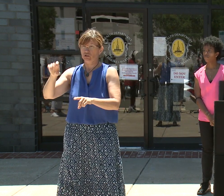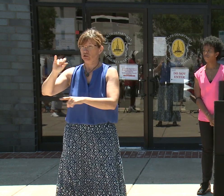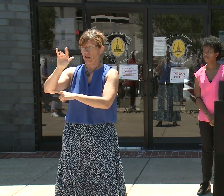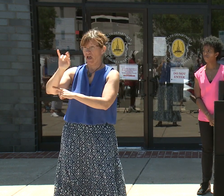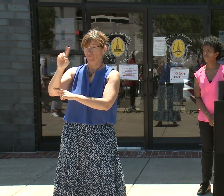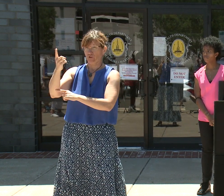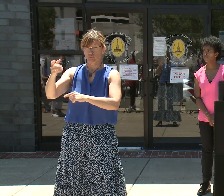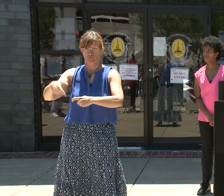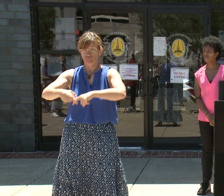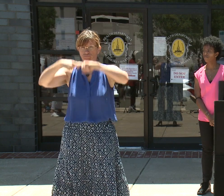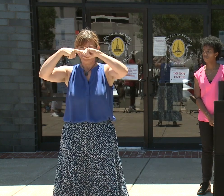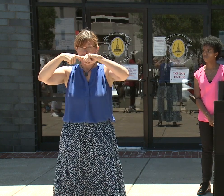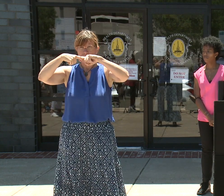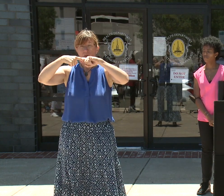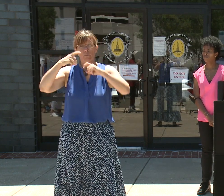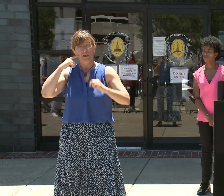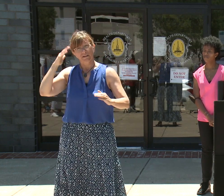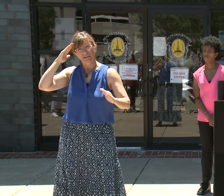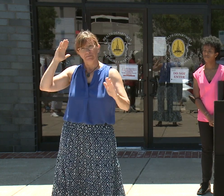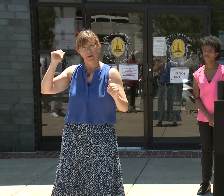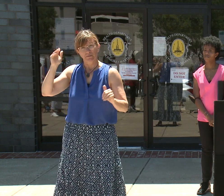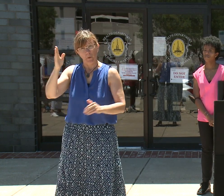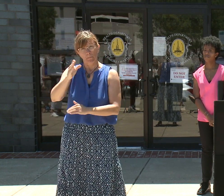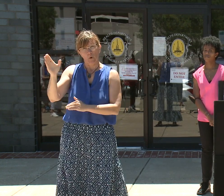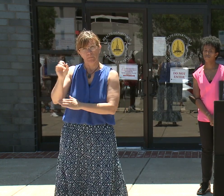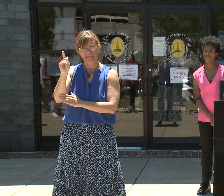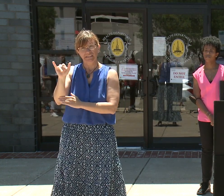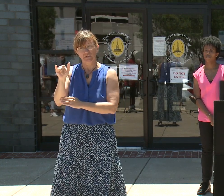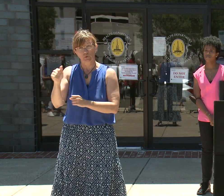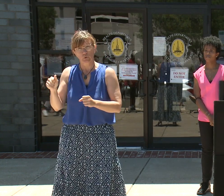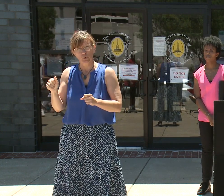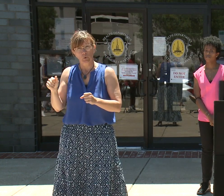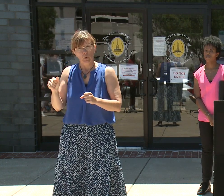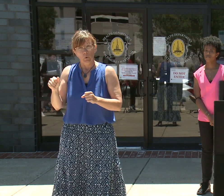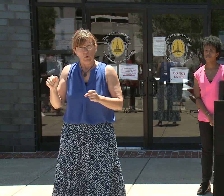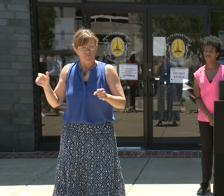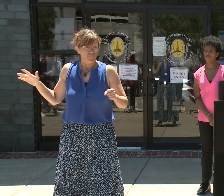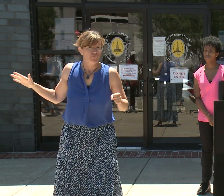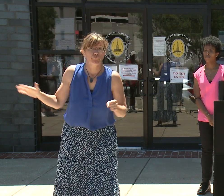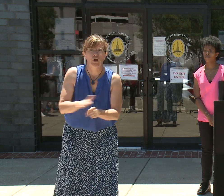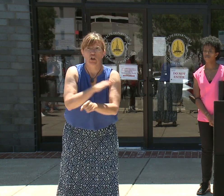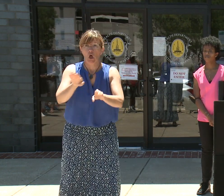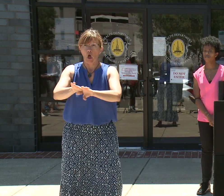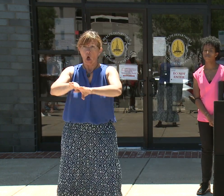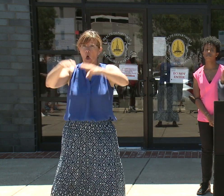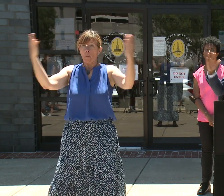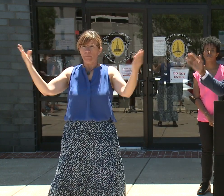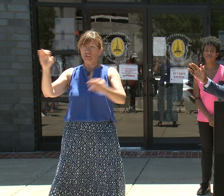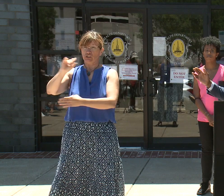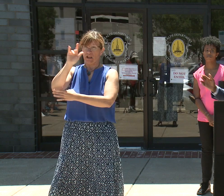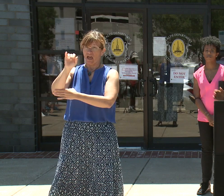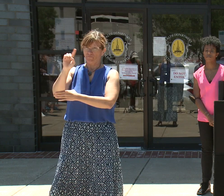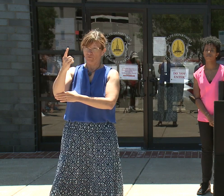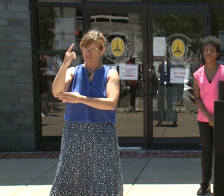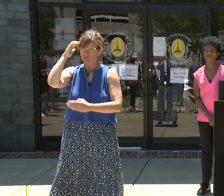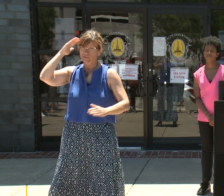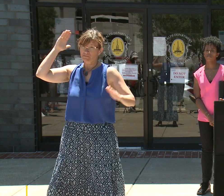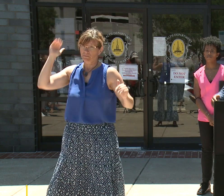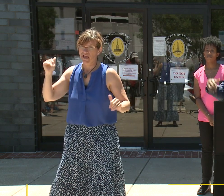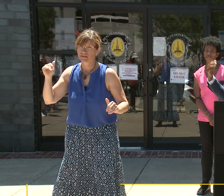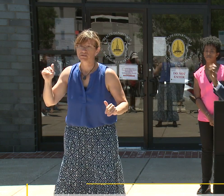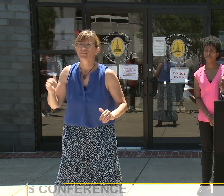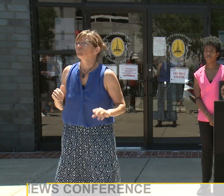provide inside to fully reopen to the public on July 1st as well? No, we will be announcing in a separate announcement